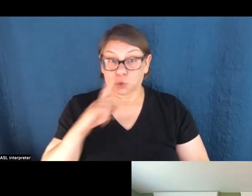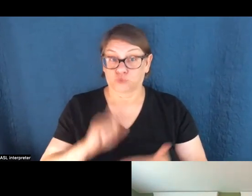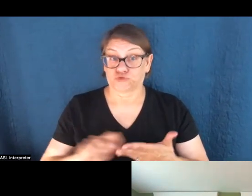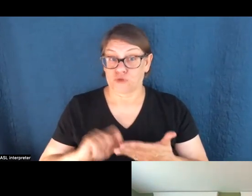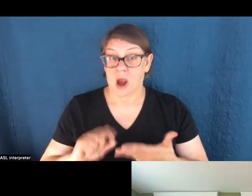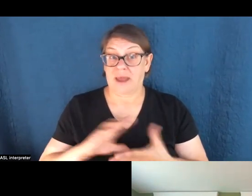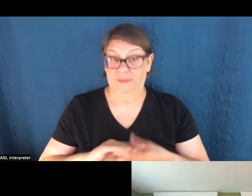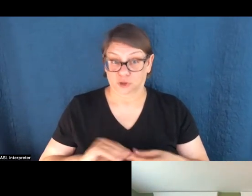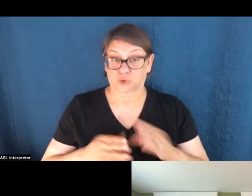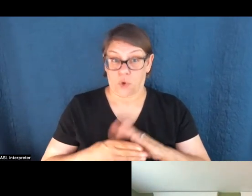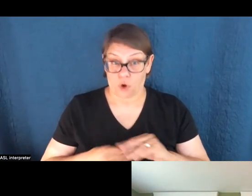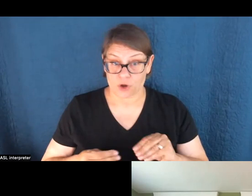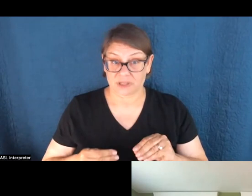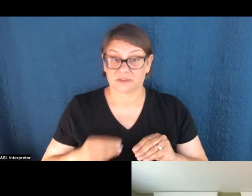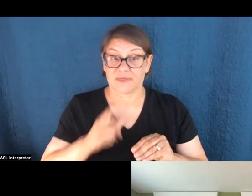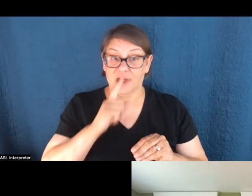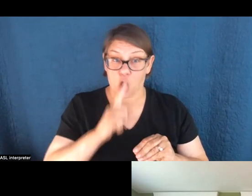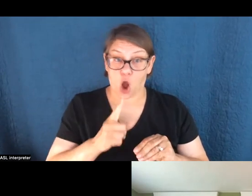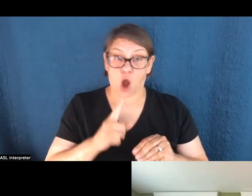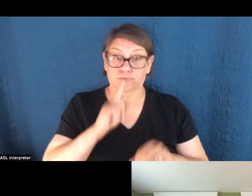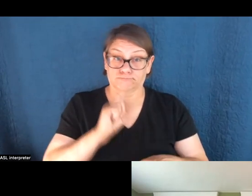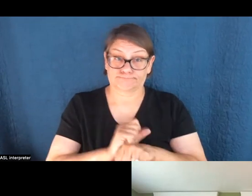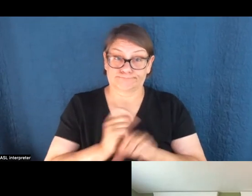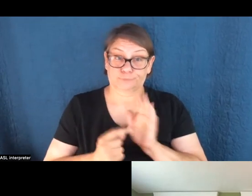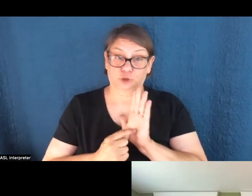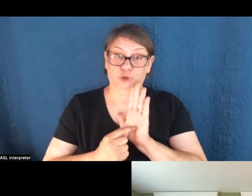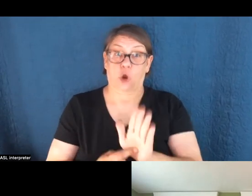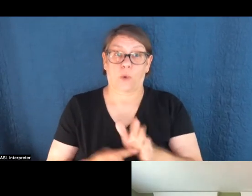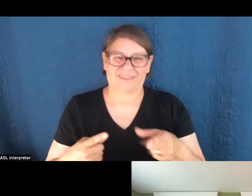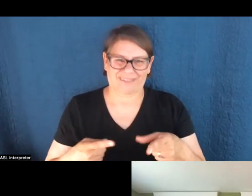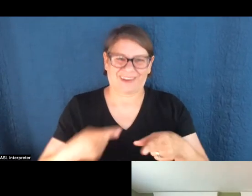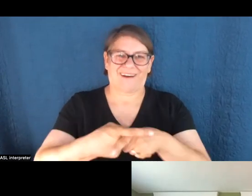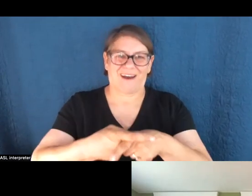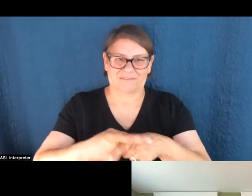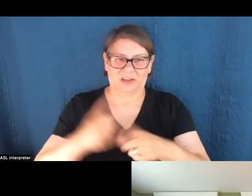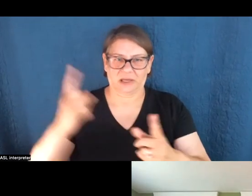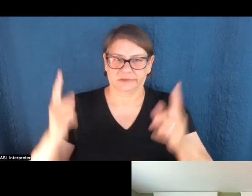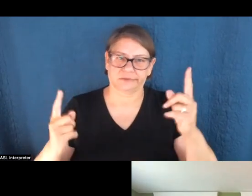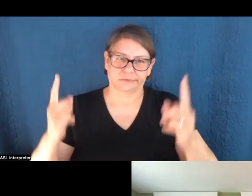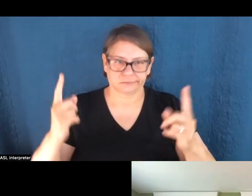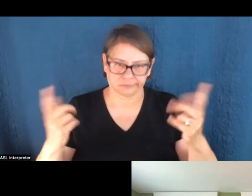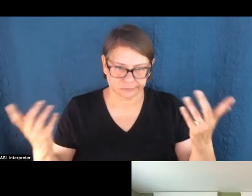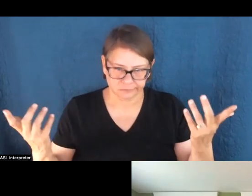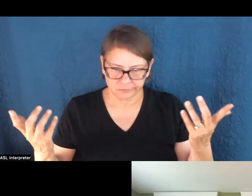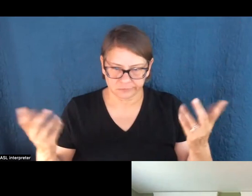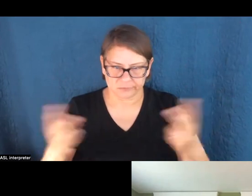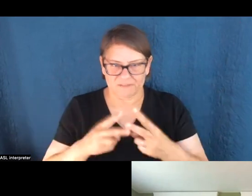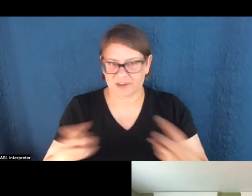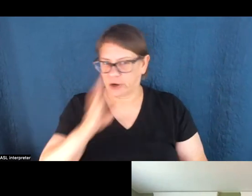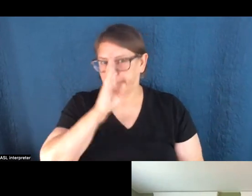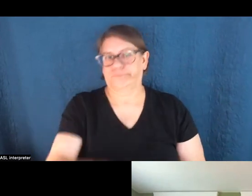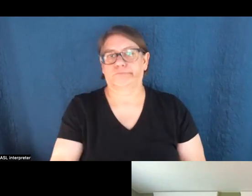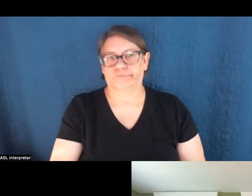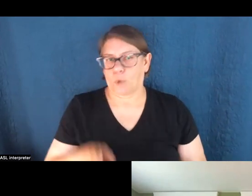that are really presenting the conflicts and, you know, just a very upfront way,